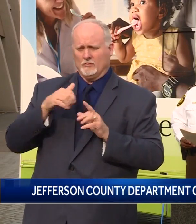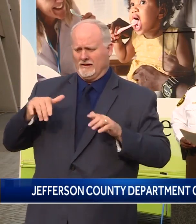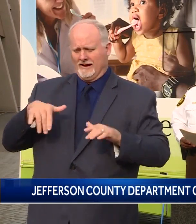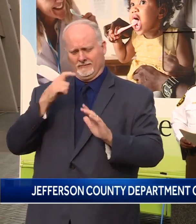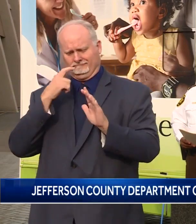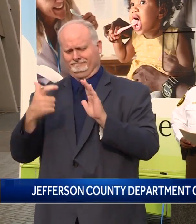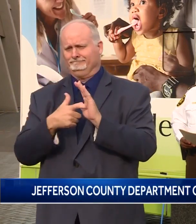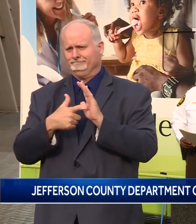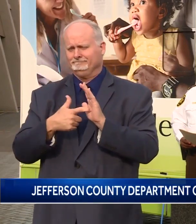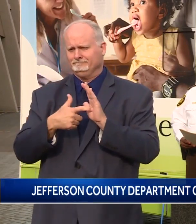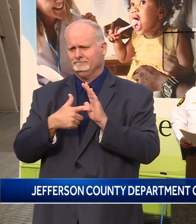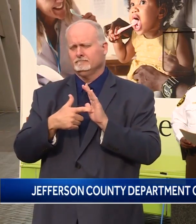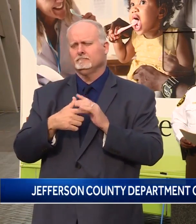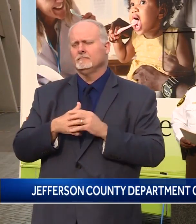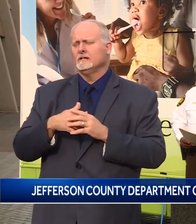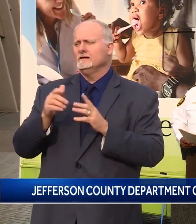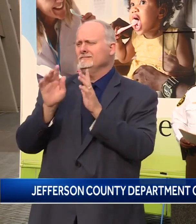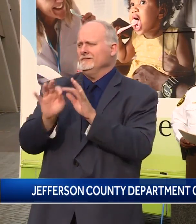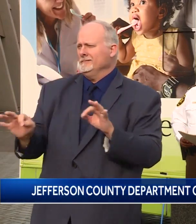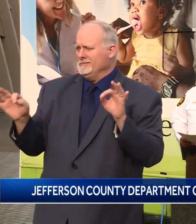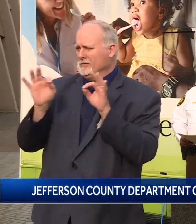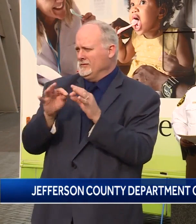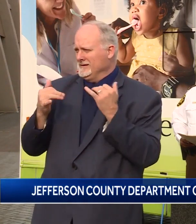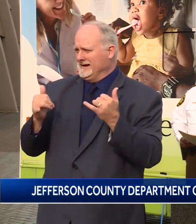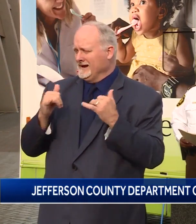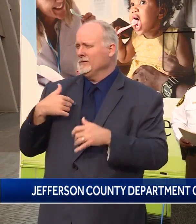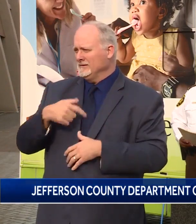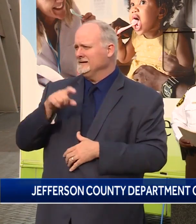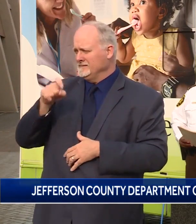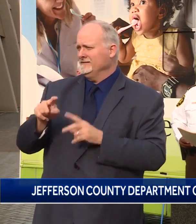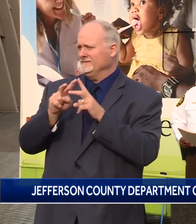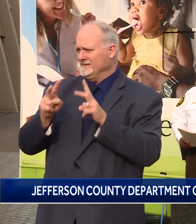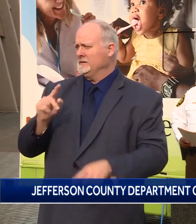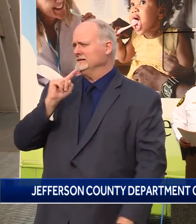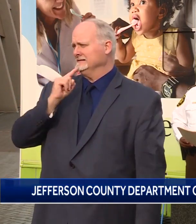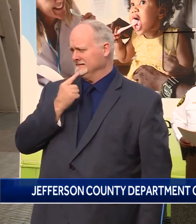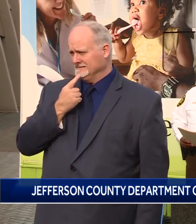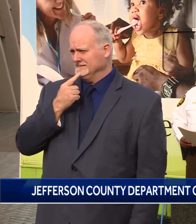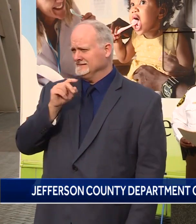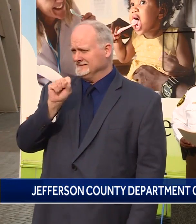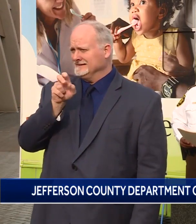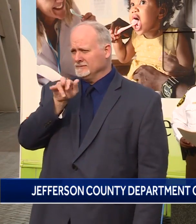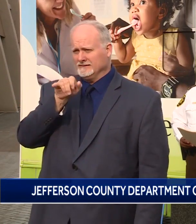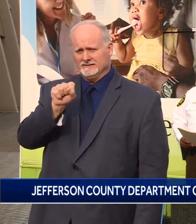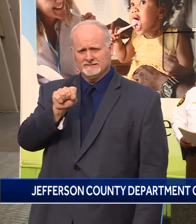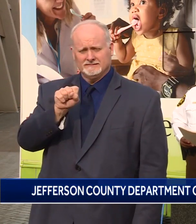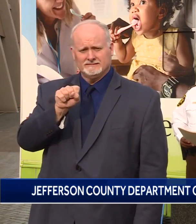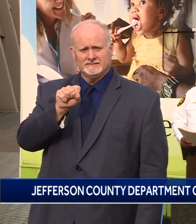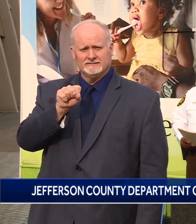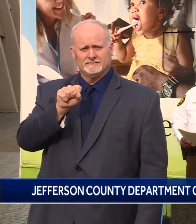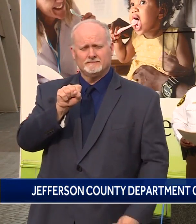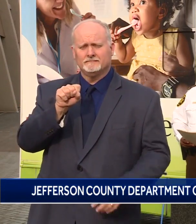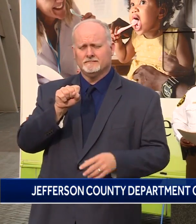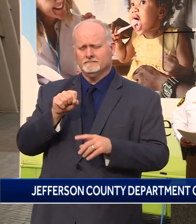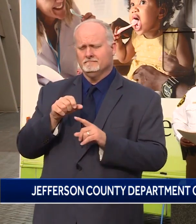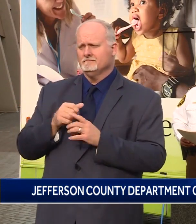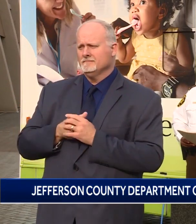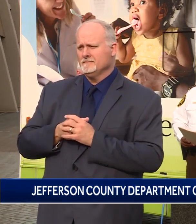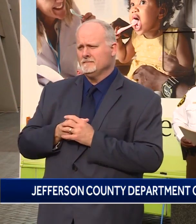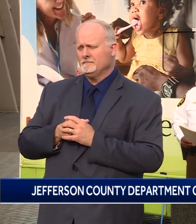I want to stress the importance of us taking this very, very seriously. The numbers